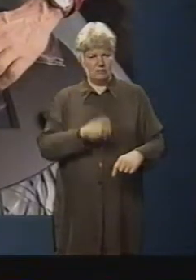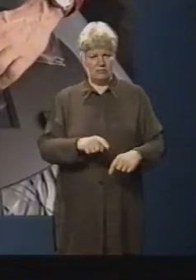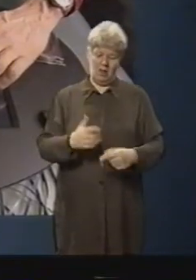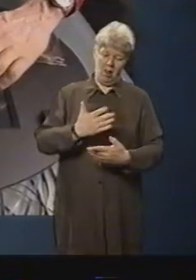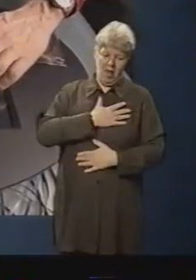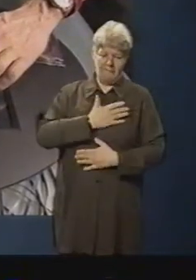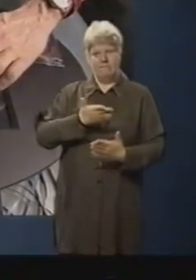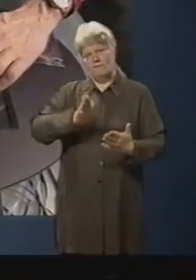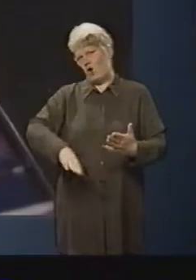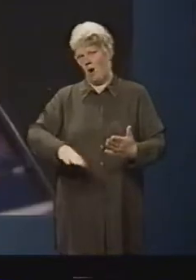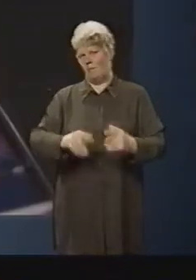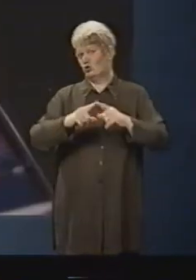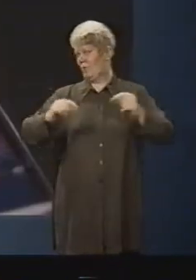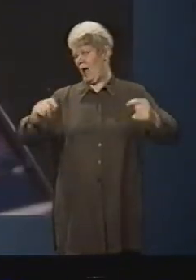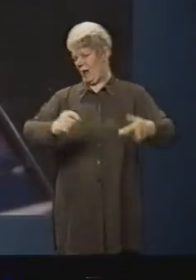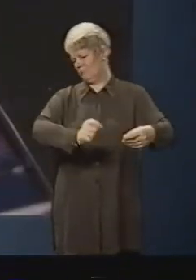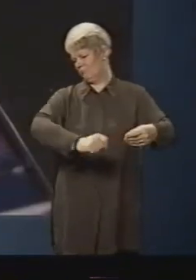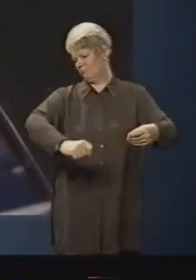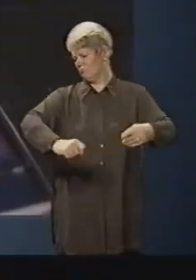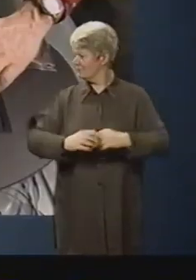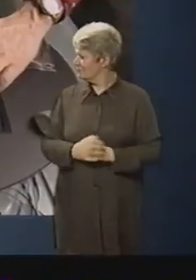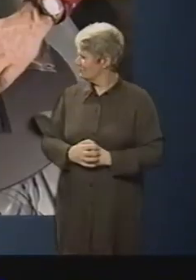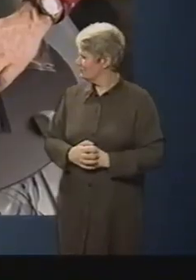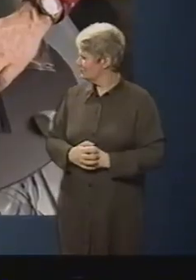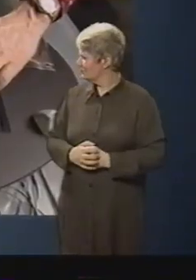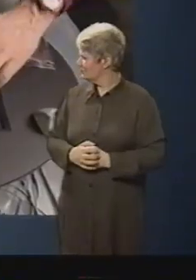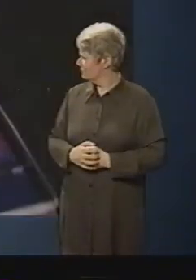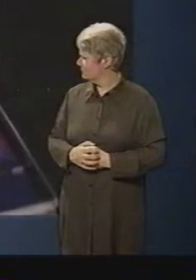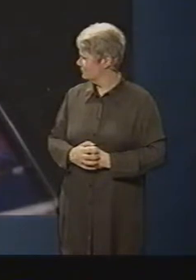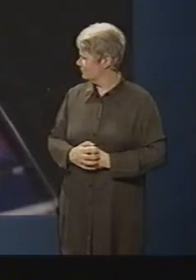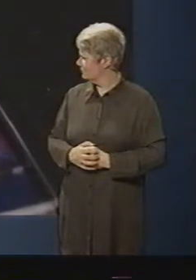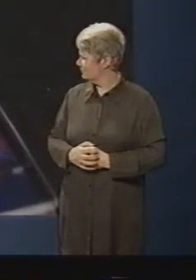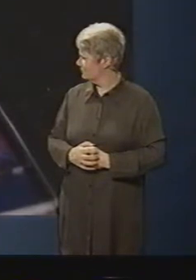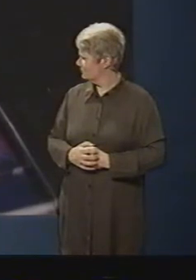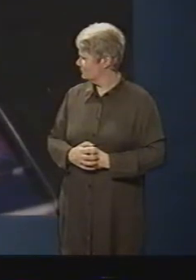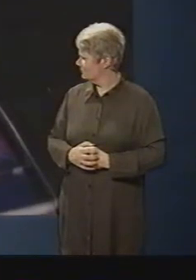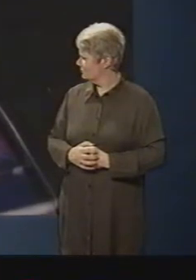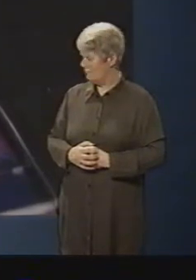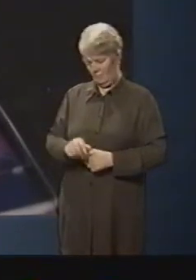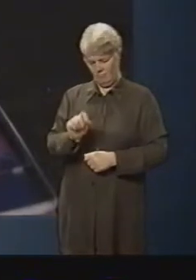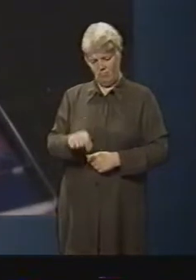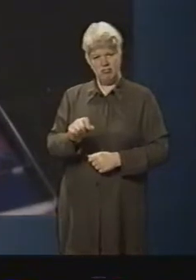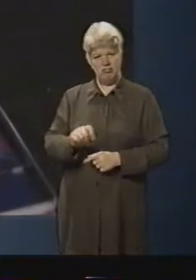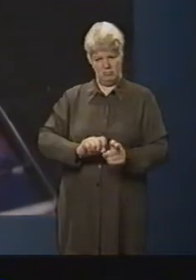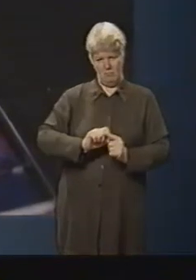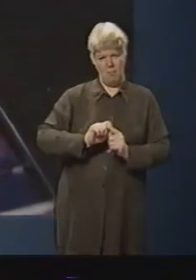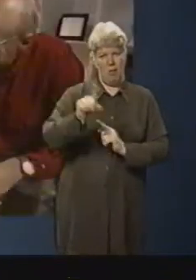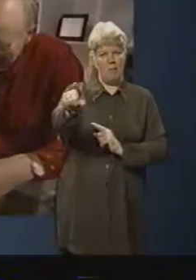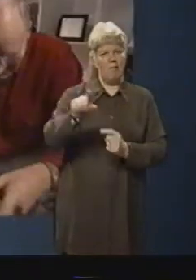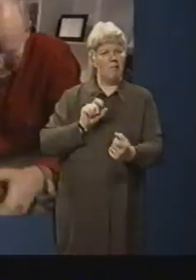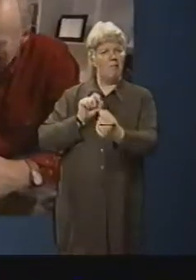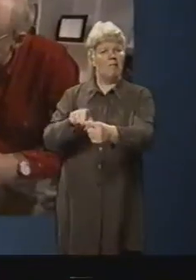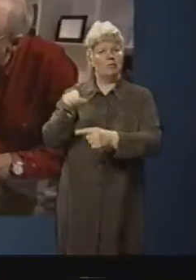Love from Japan. And the touch of the pen sends my written message over the web.